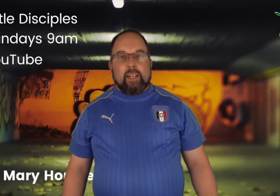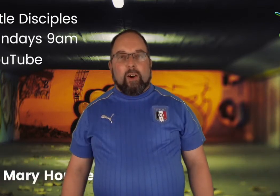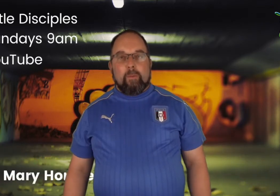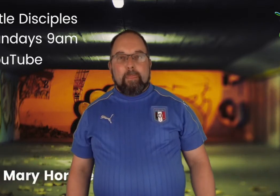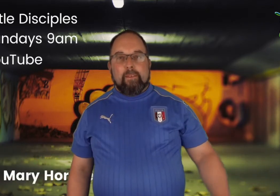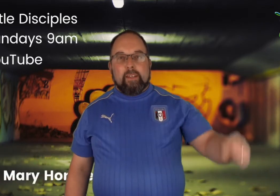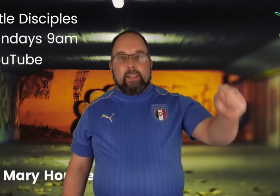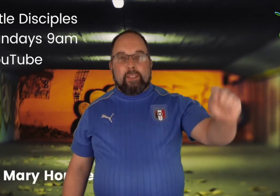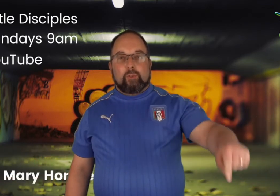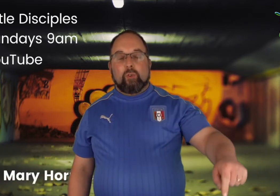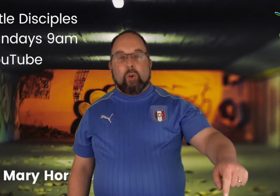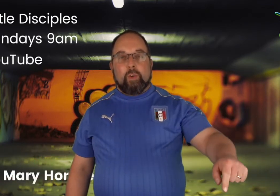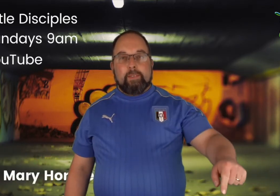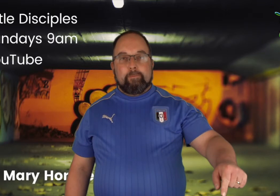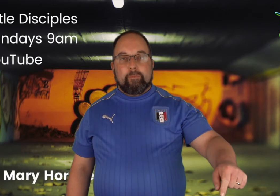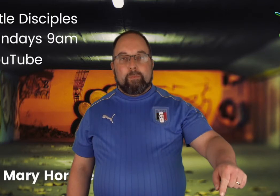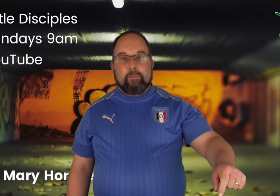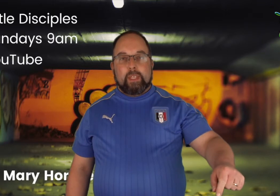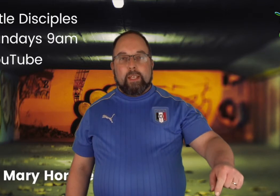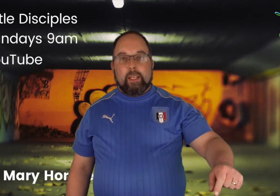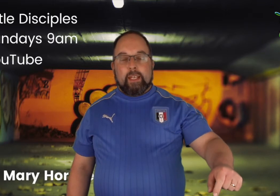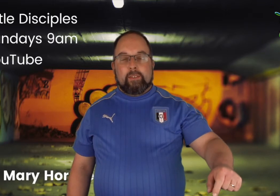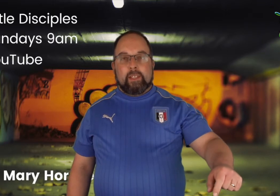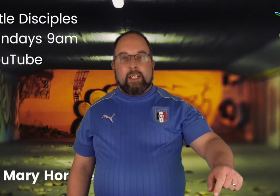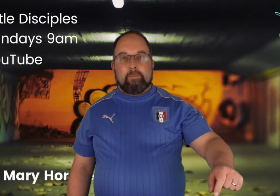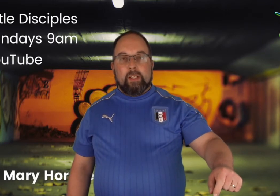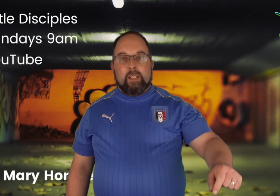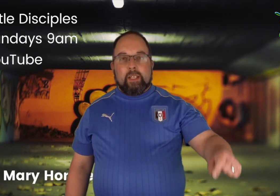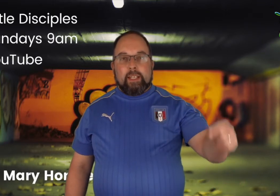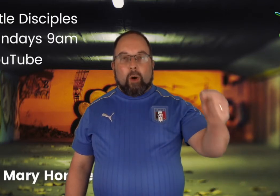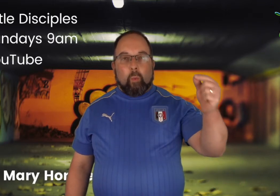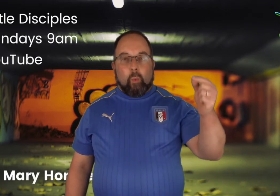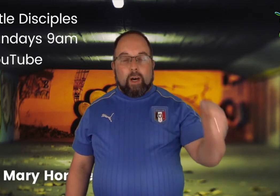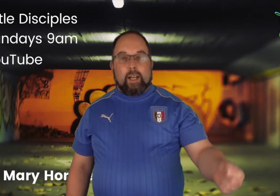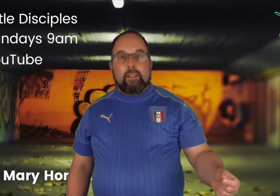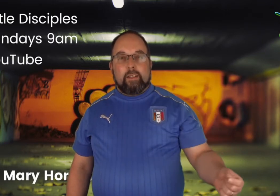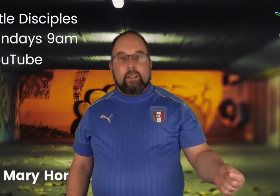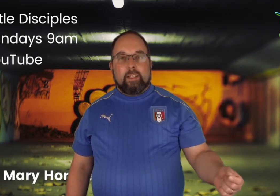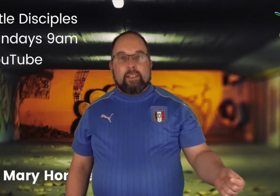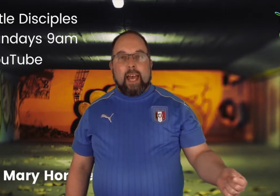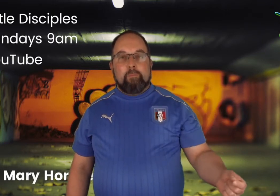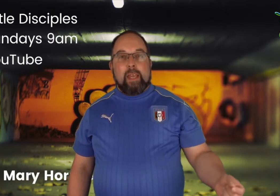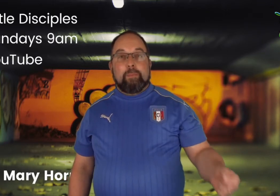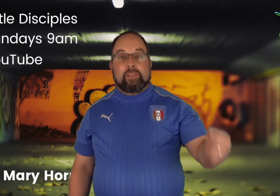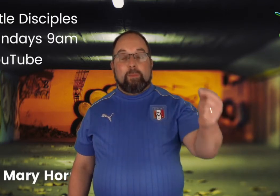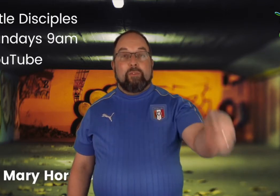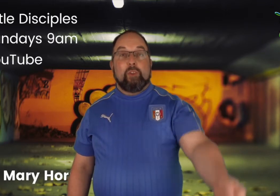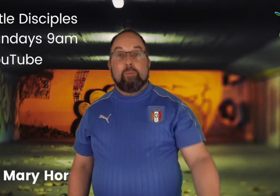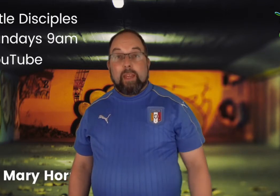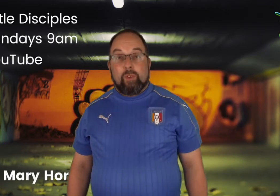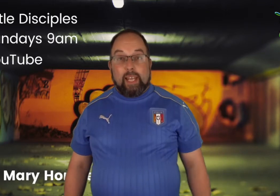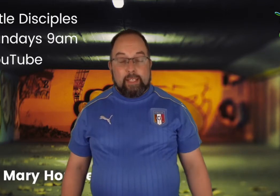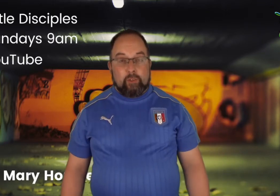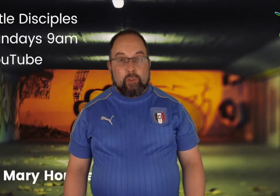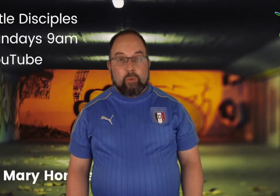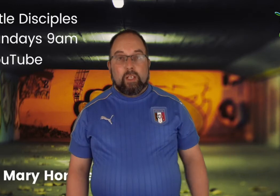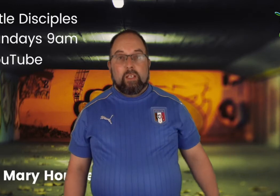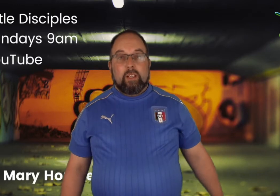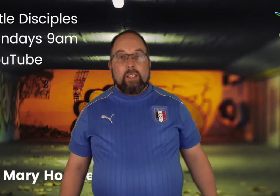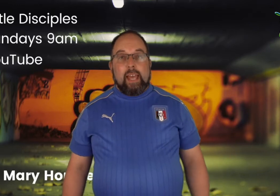know, this story is, you know, one that maybe some of you may relate to. And